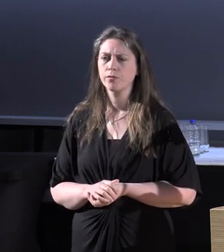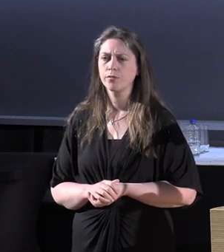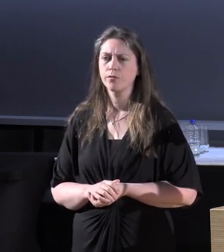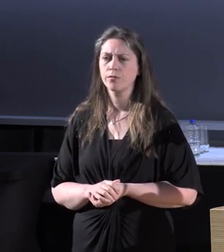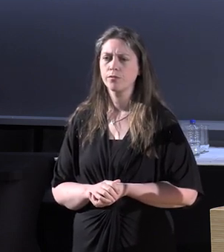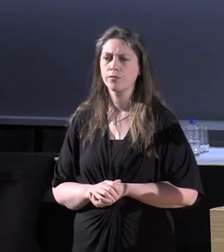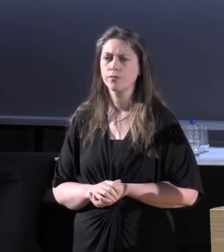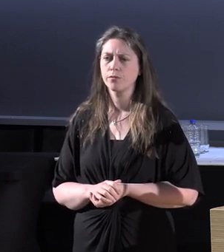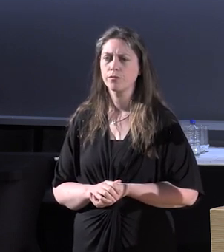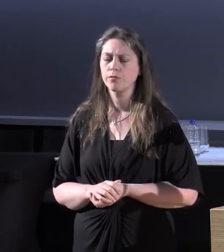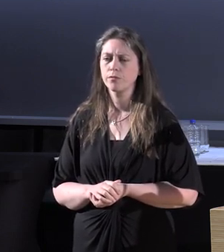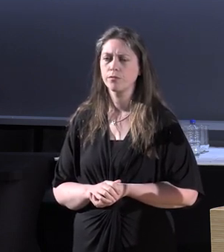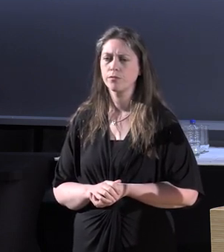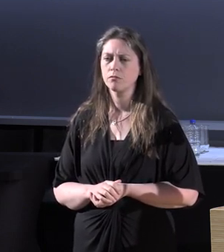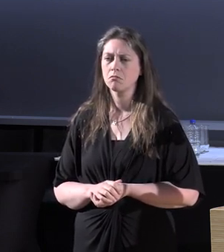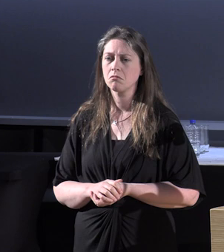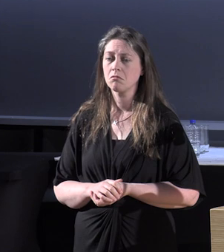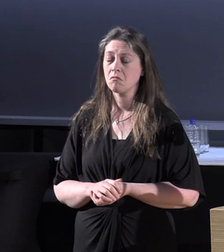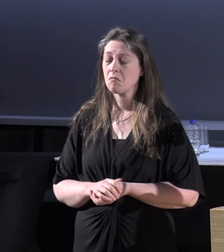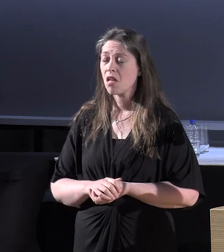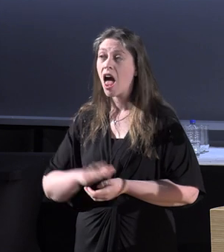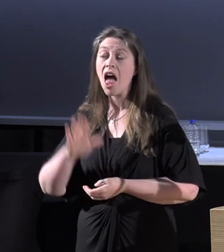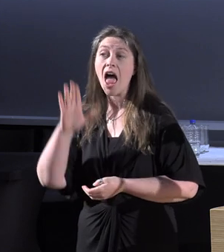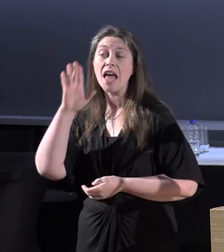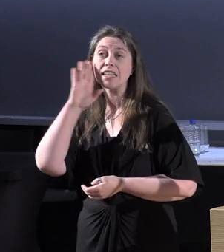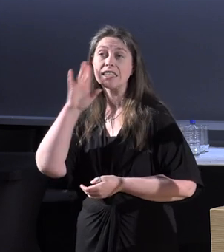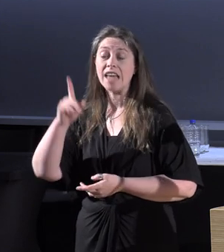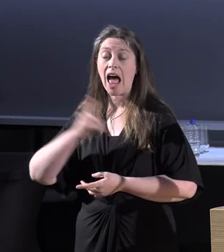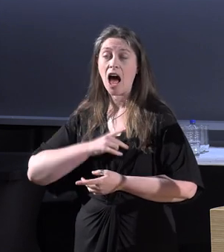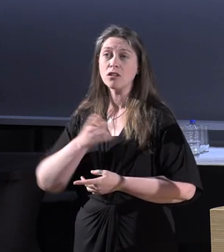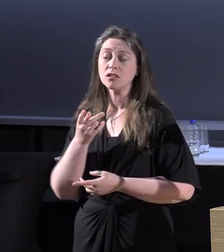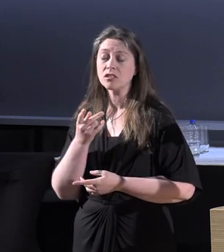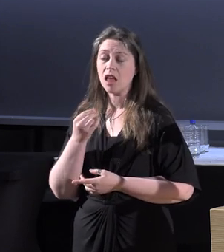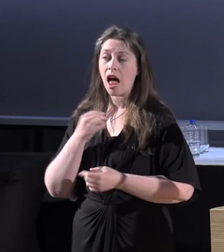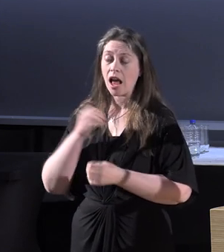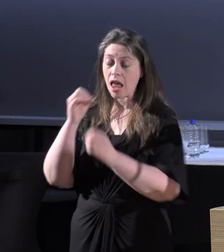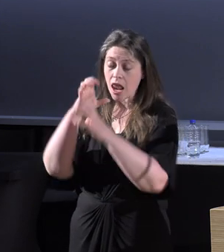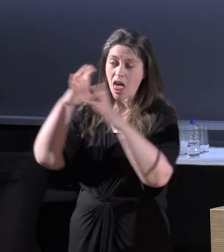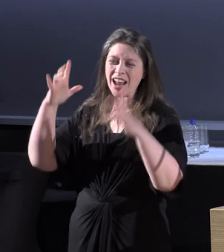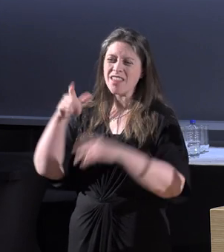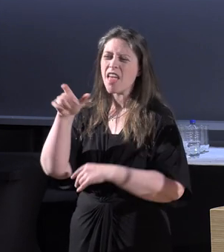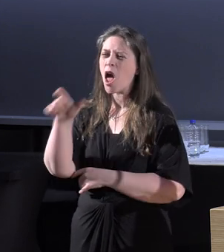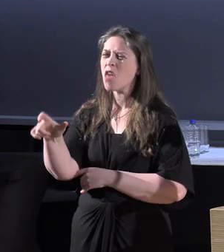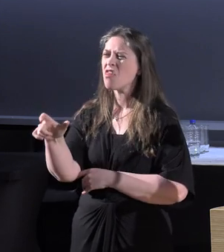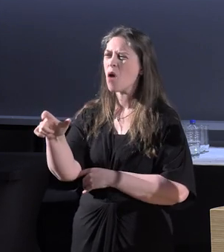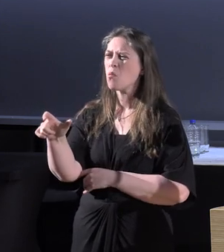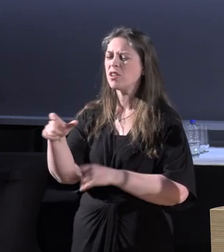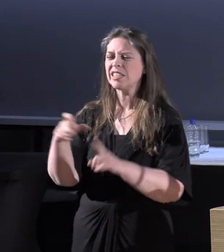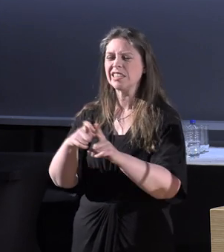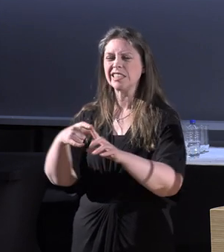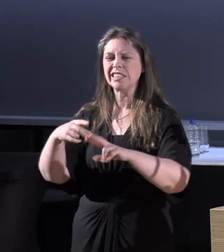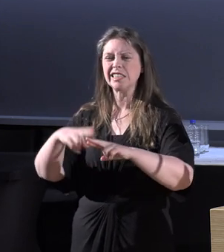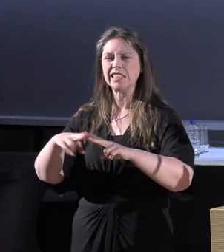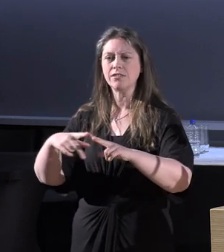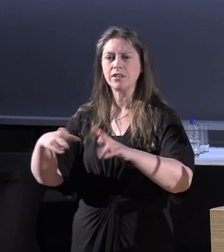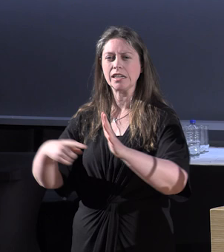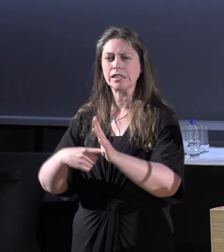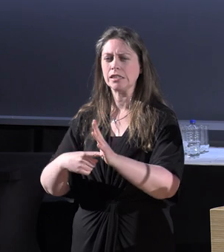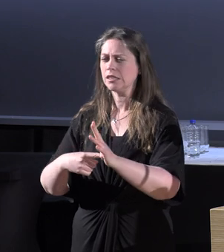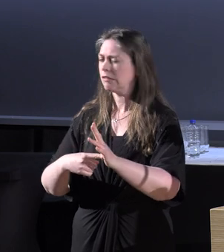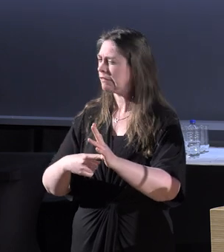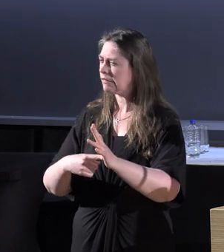relatively enlightened. You can see the word defect is there. We wouldn't see that in contemporary studies,